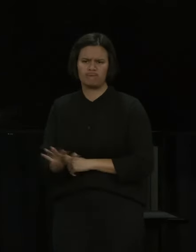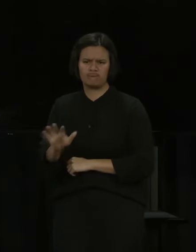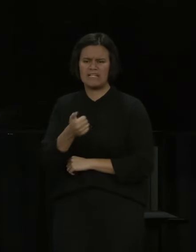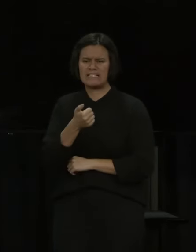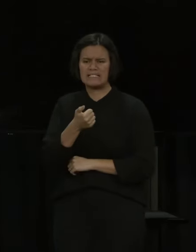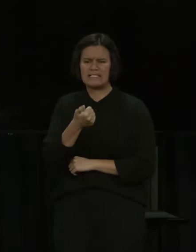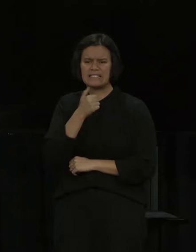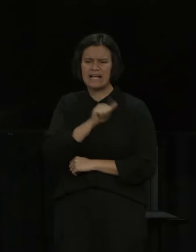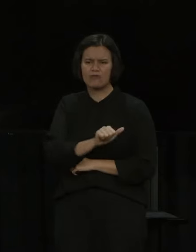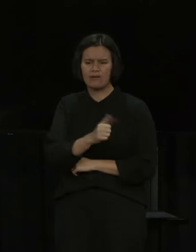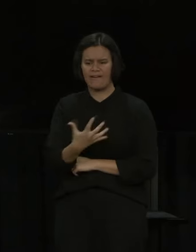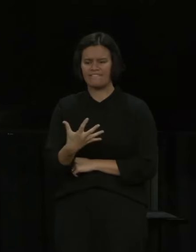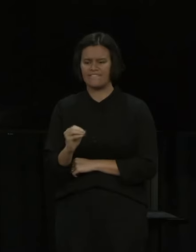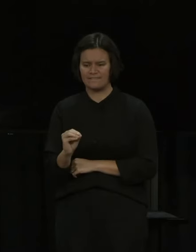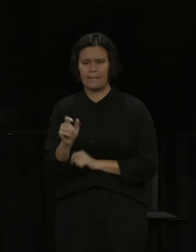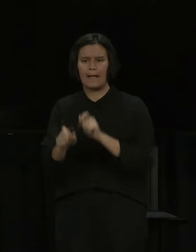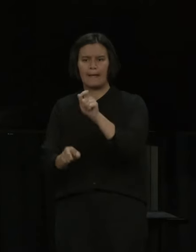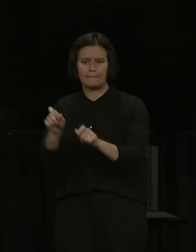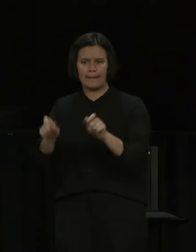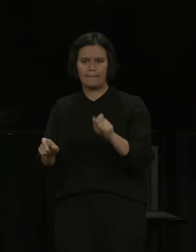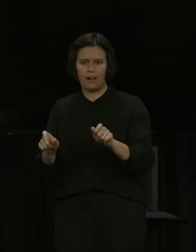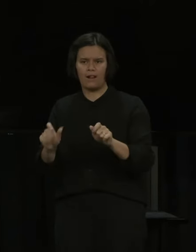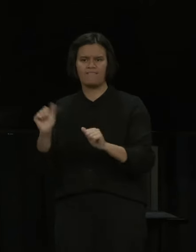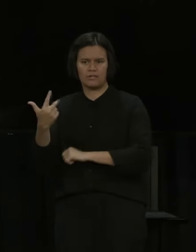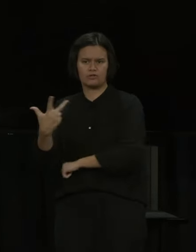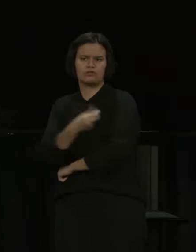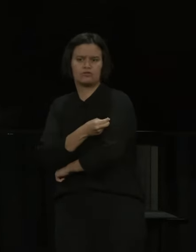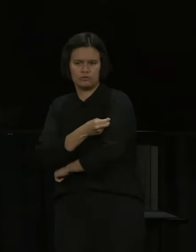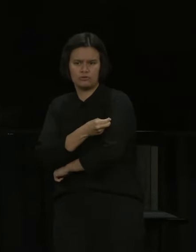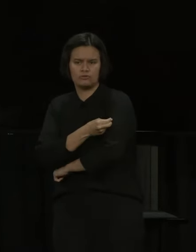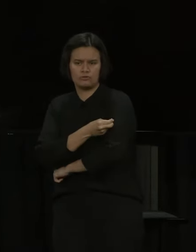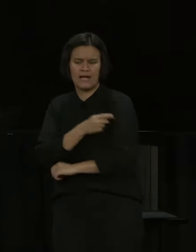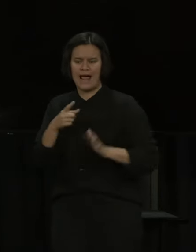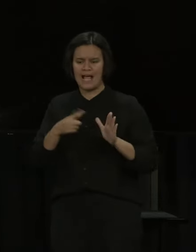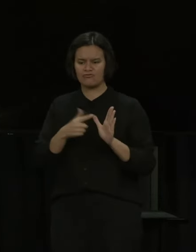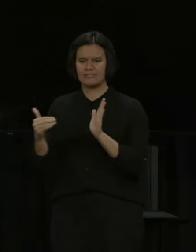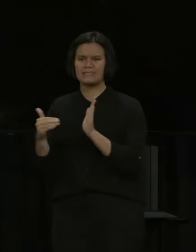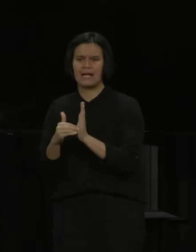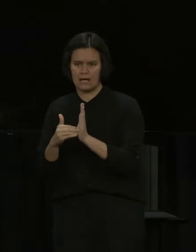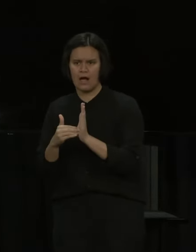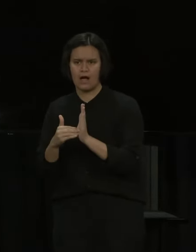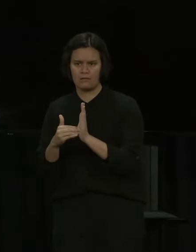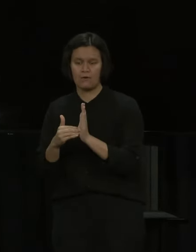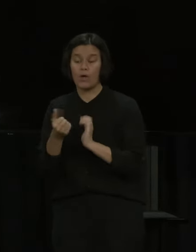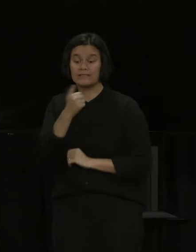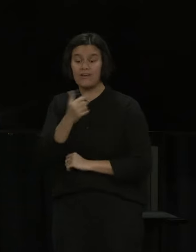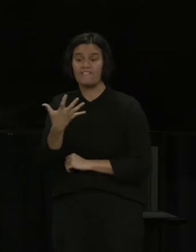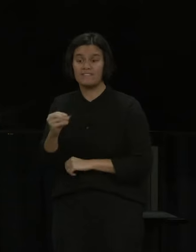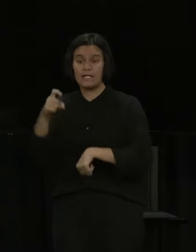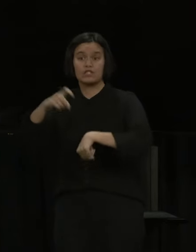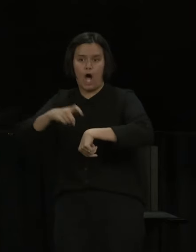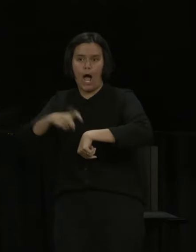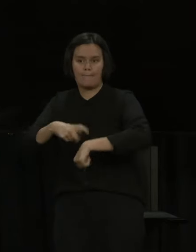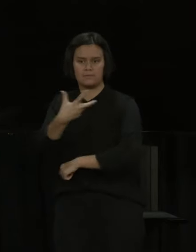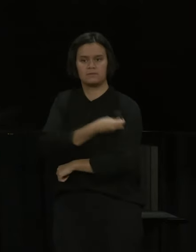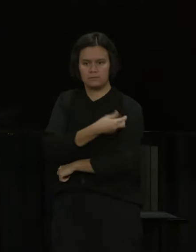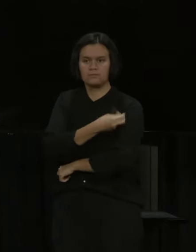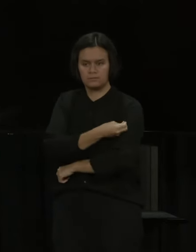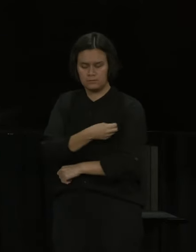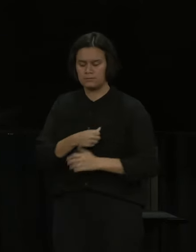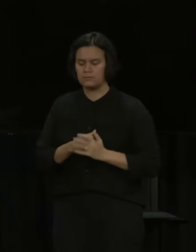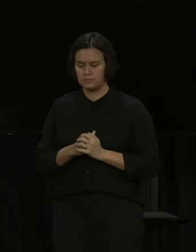650 doses so far delivered. But it is a choice that is available to those who need it.